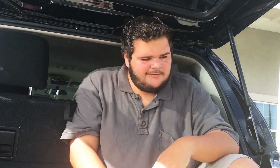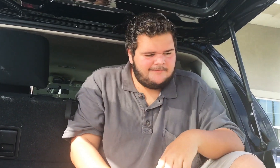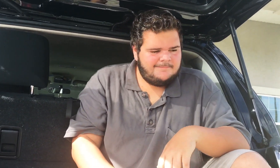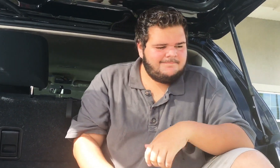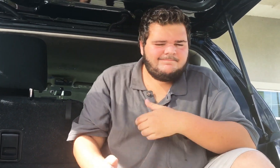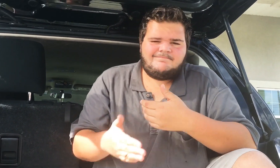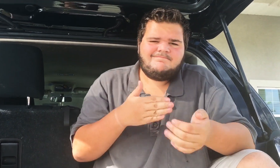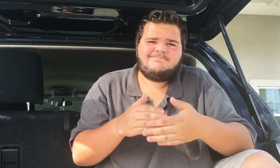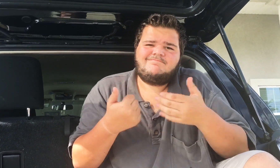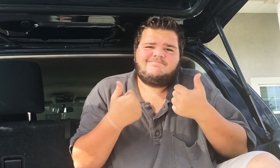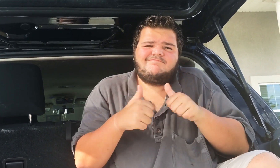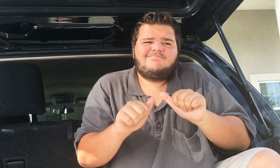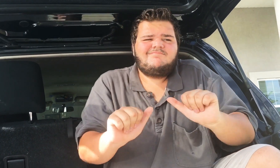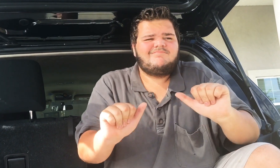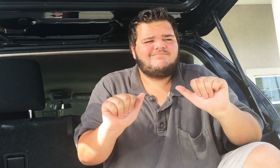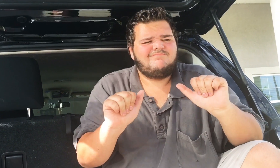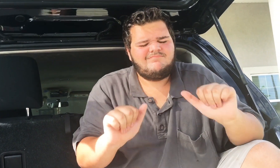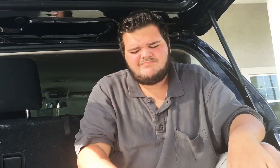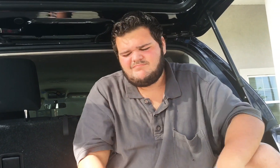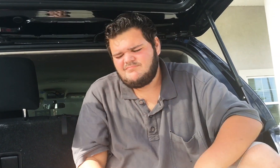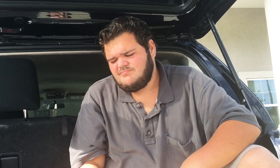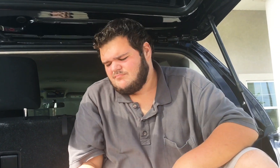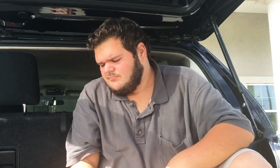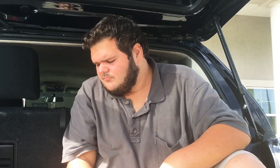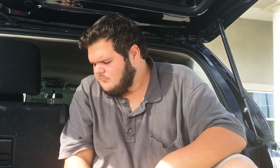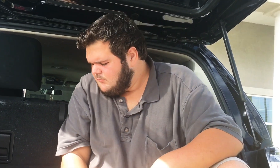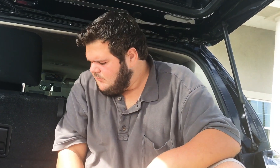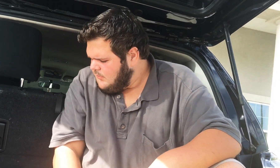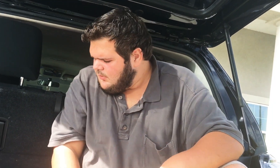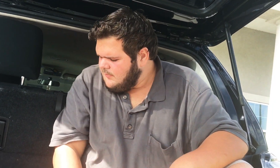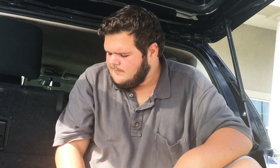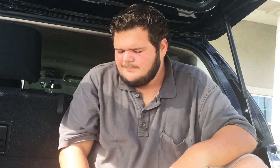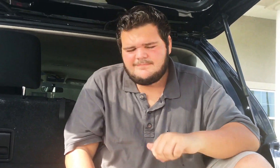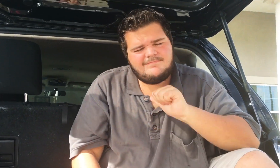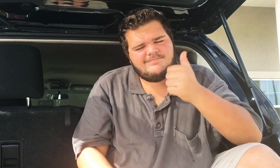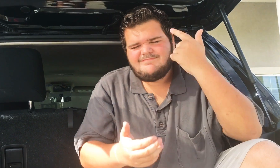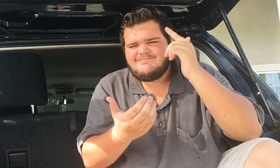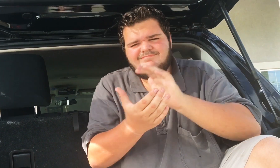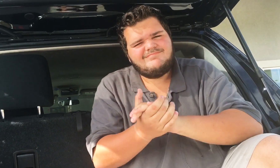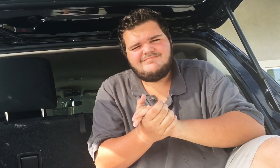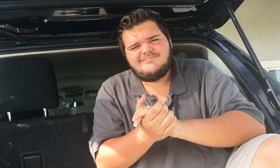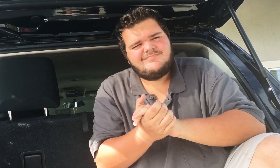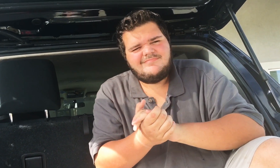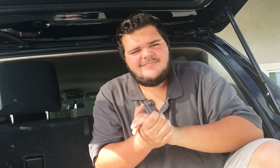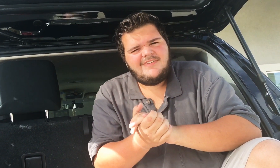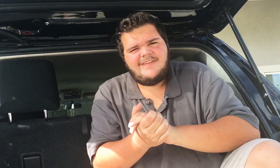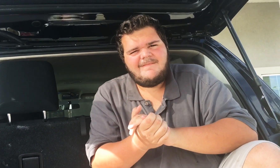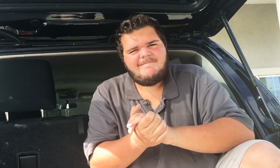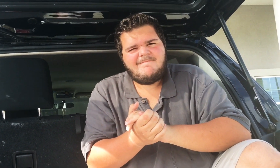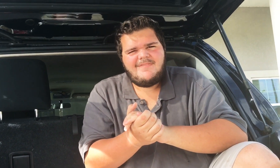Even without time You don't believe it